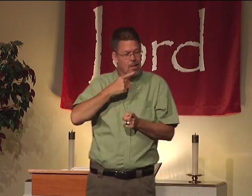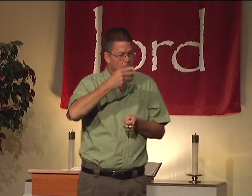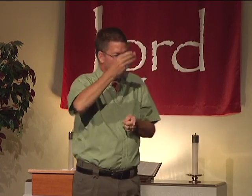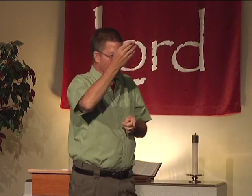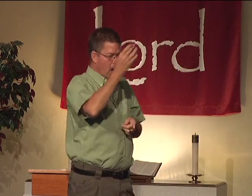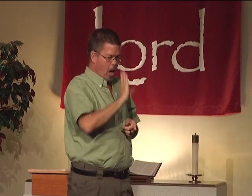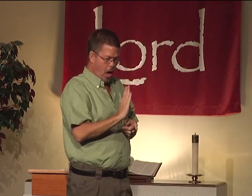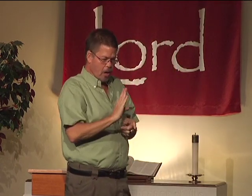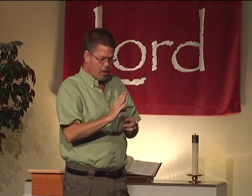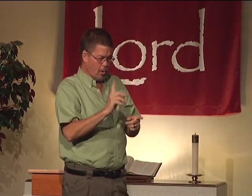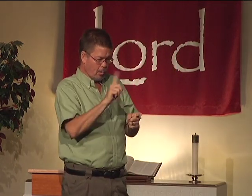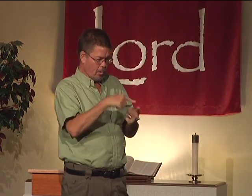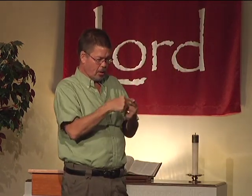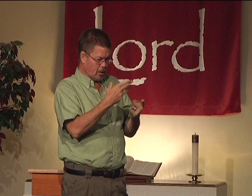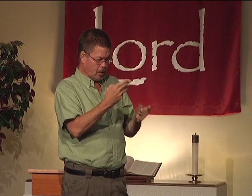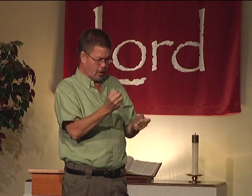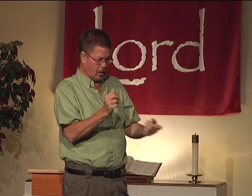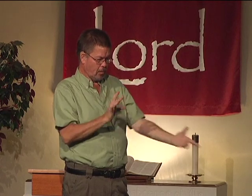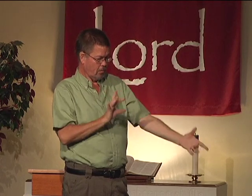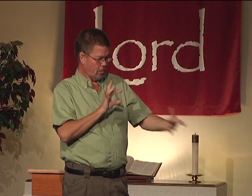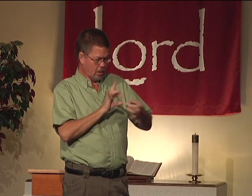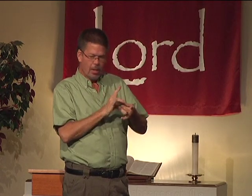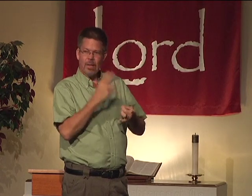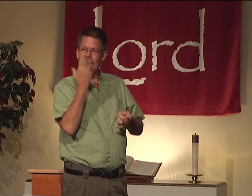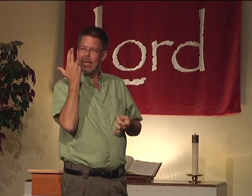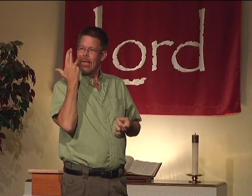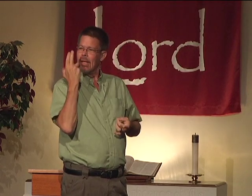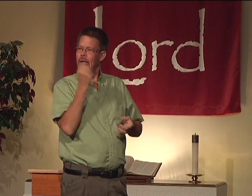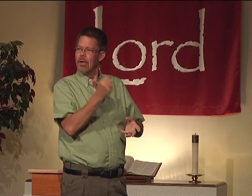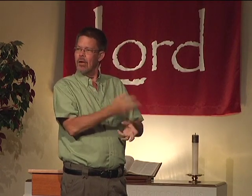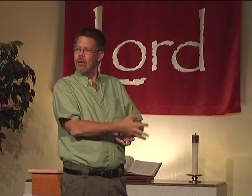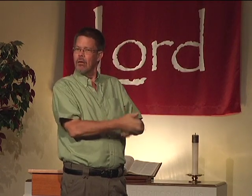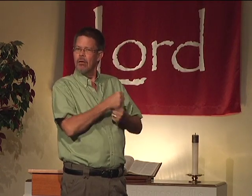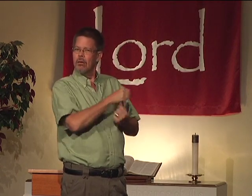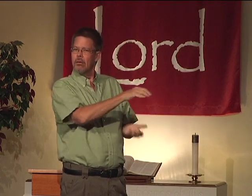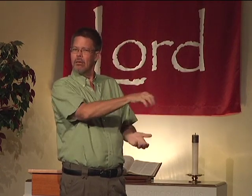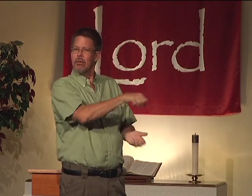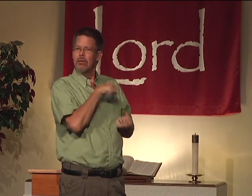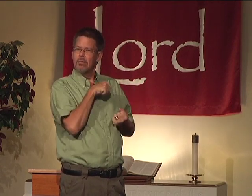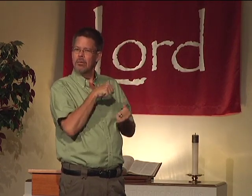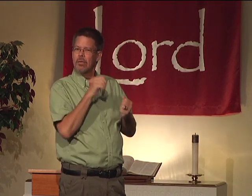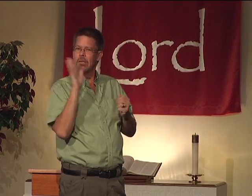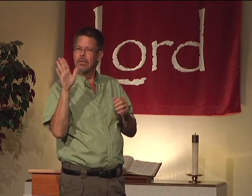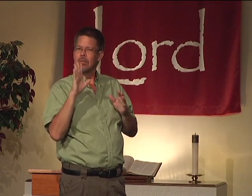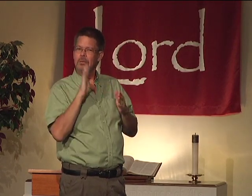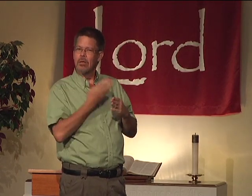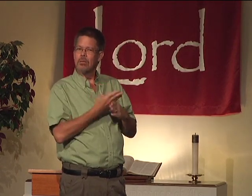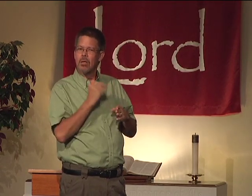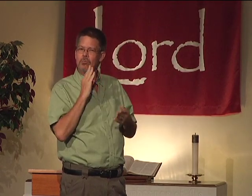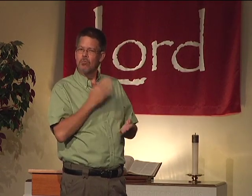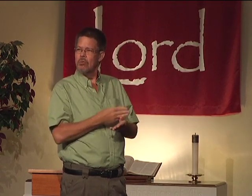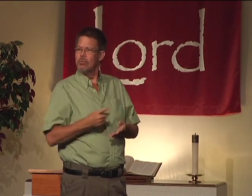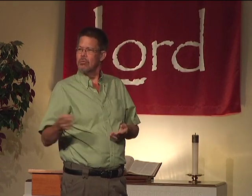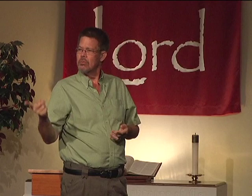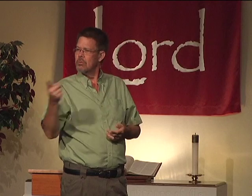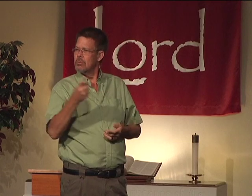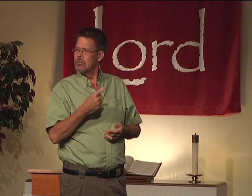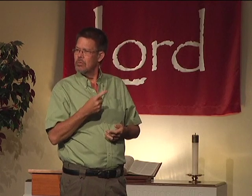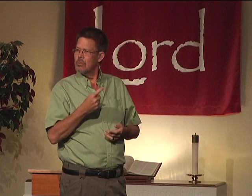also says that when you make that connection with God, you become